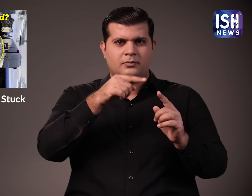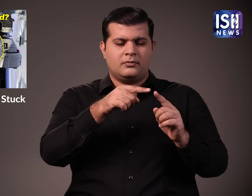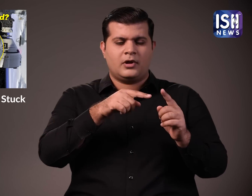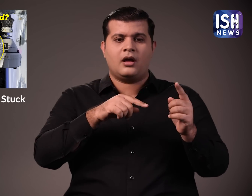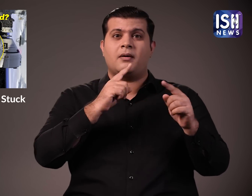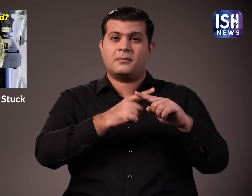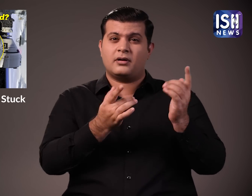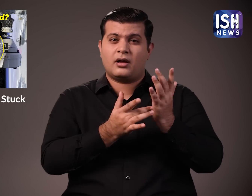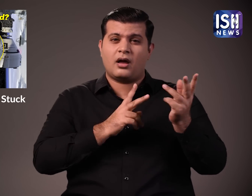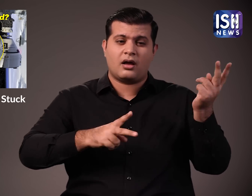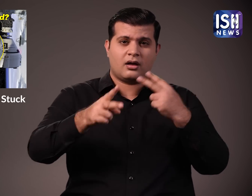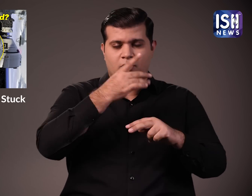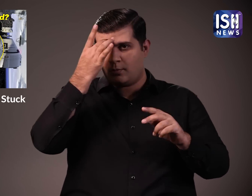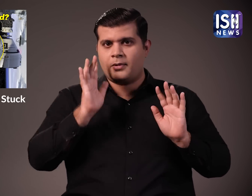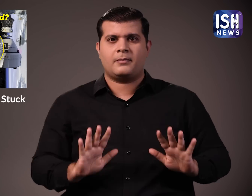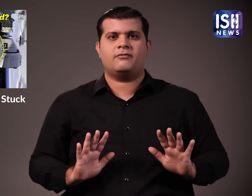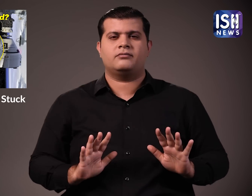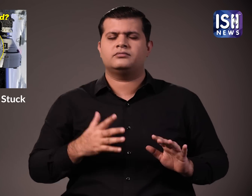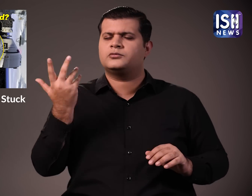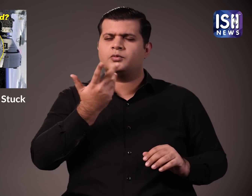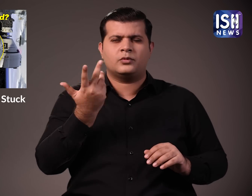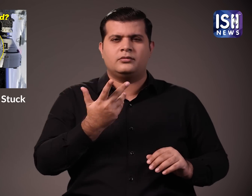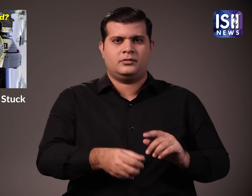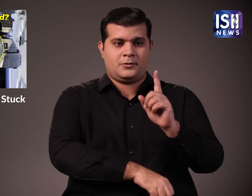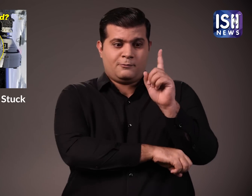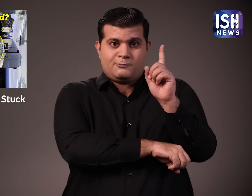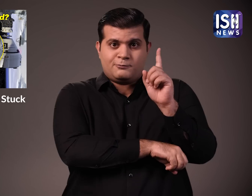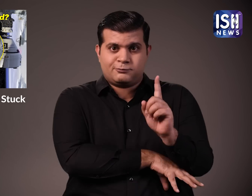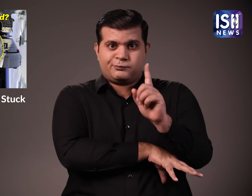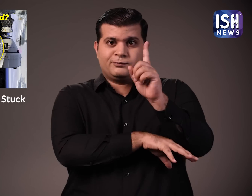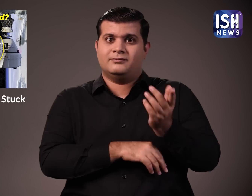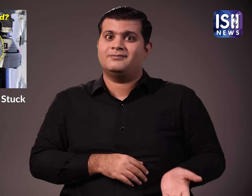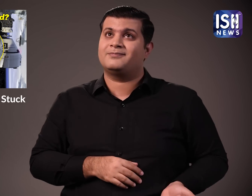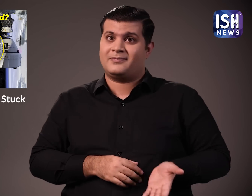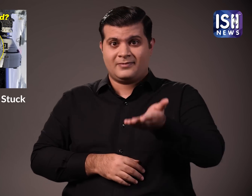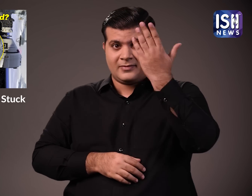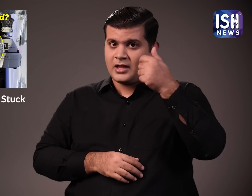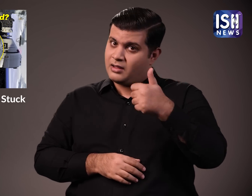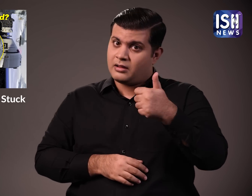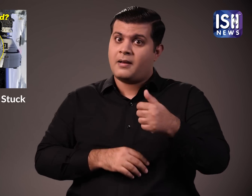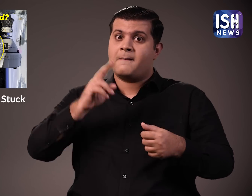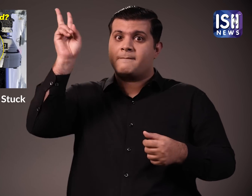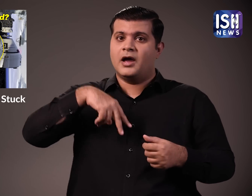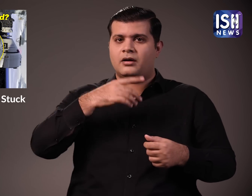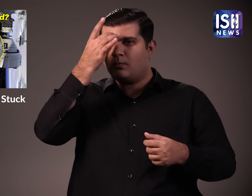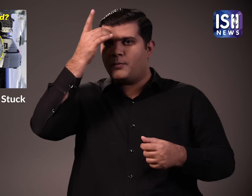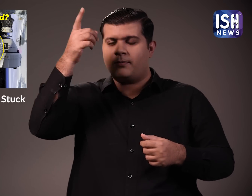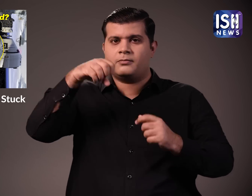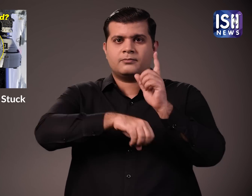malfunctioned. Now four are working fine but one is still not working properly and there are also various other